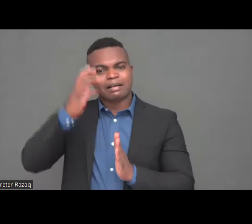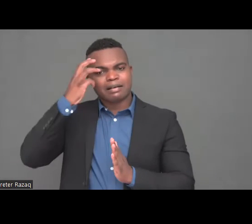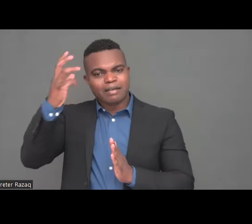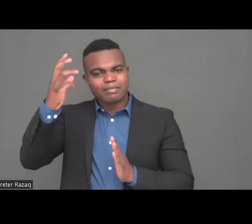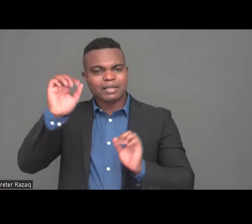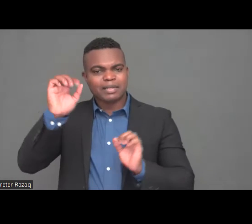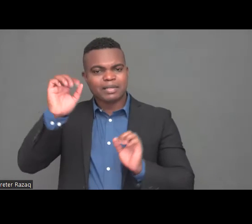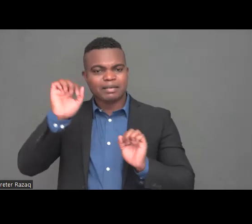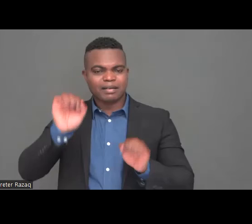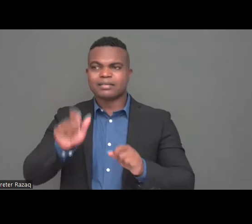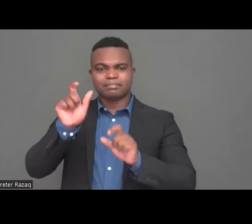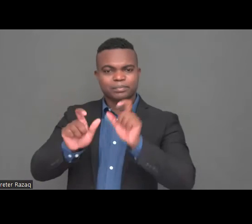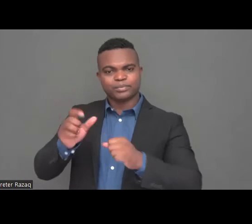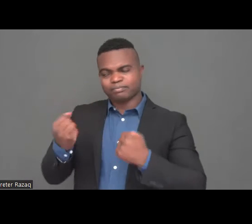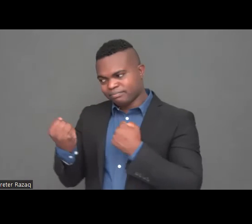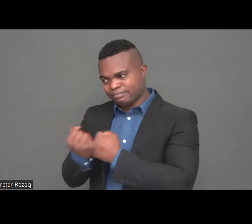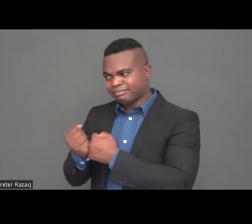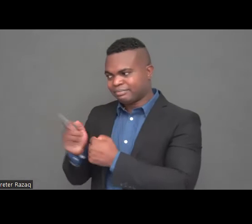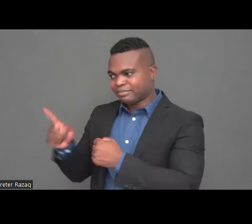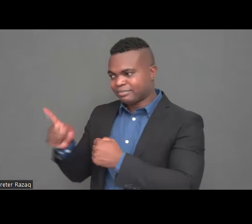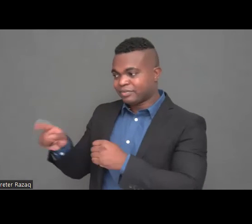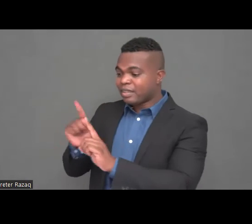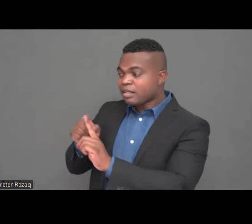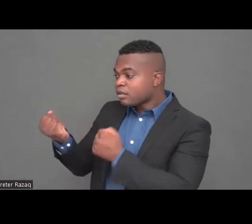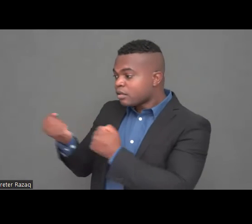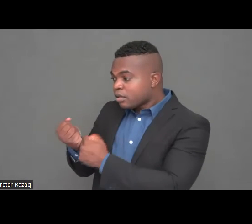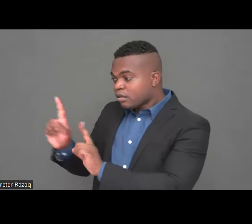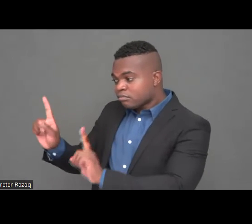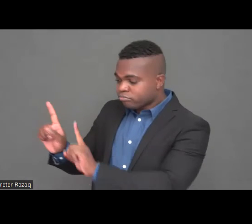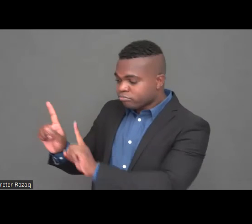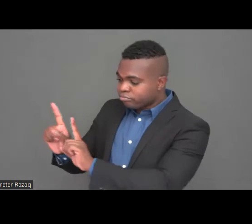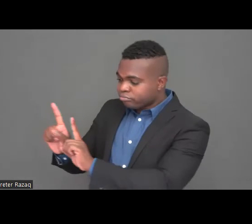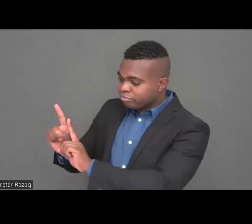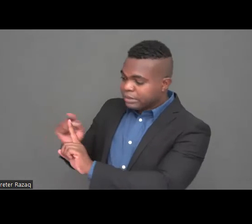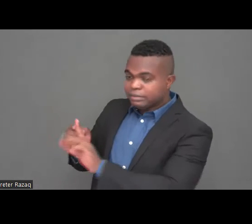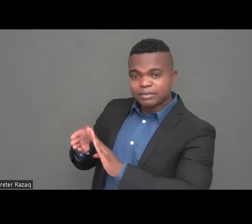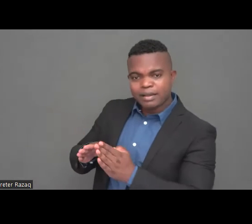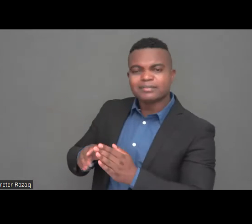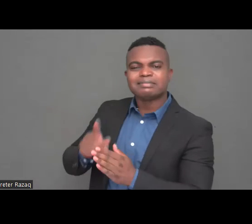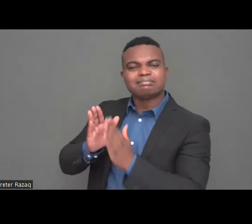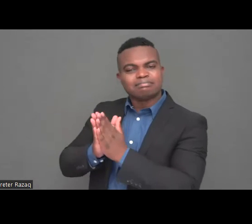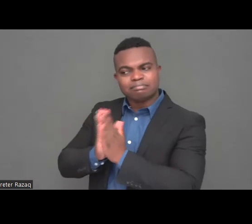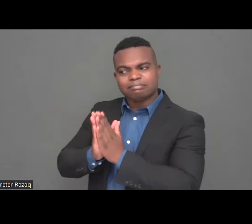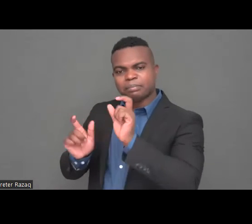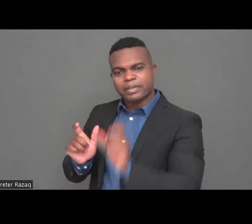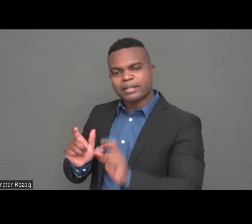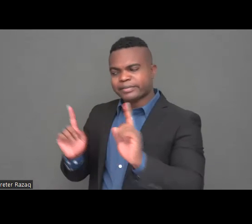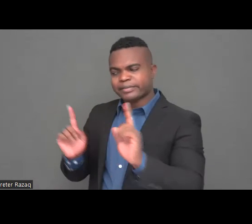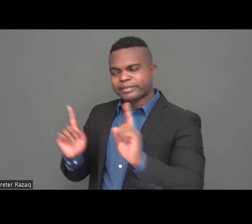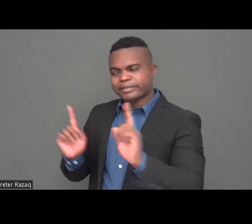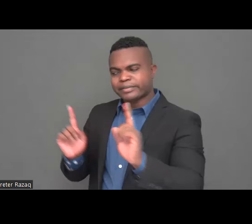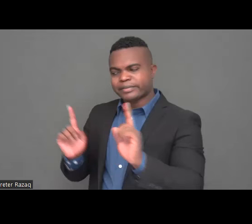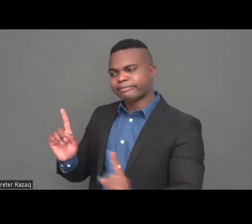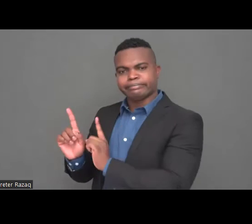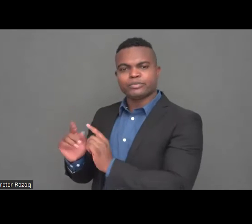need rehabilitation. We see that mothers are burning out. We see that our